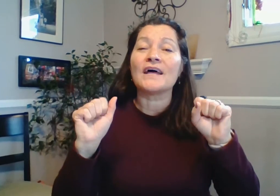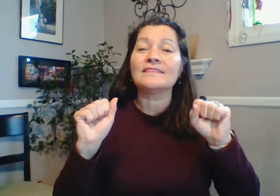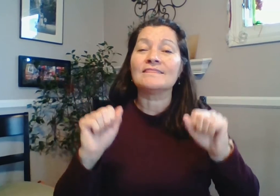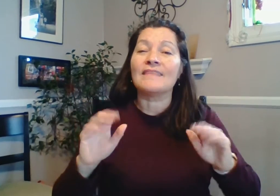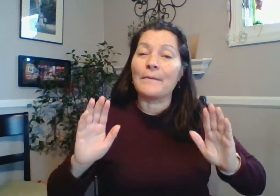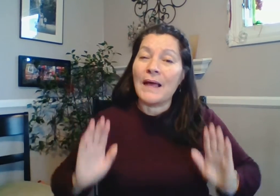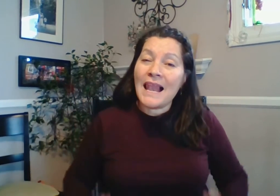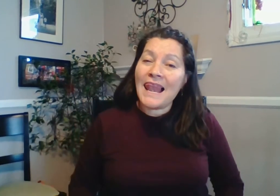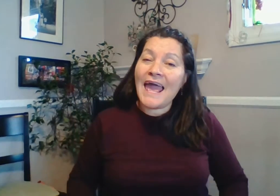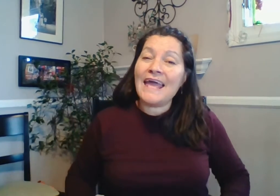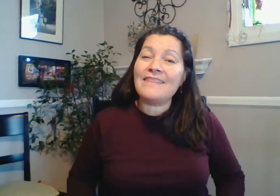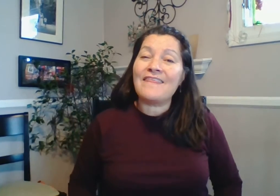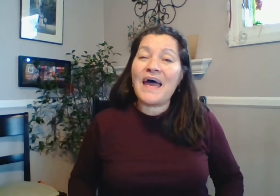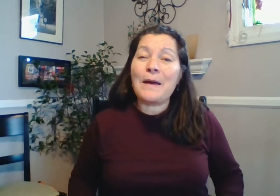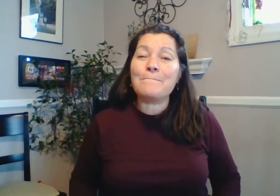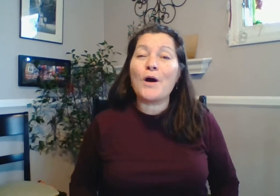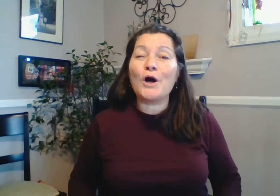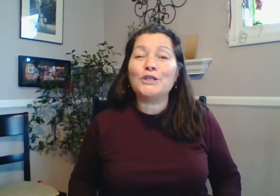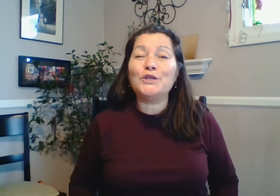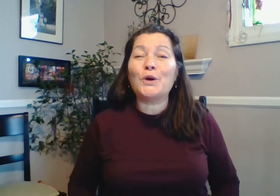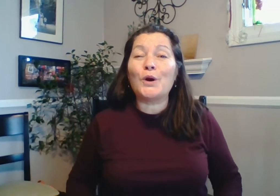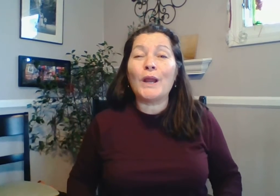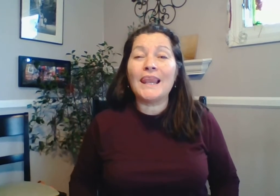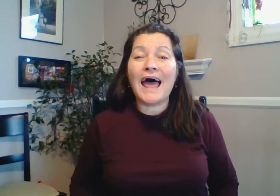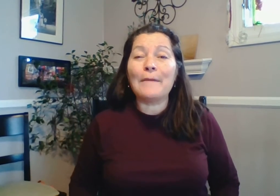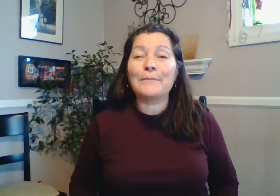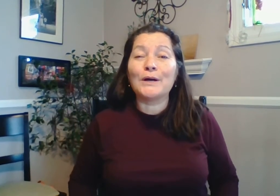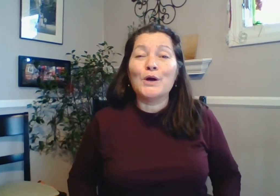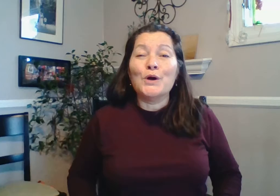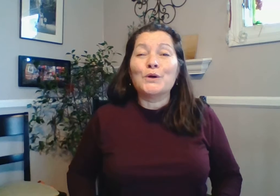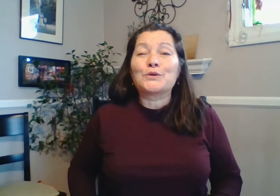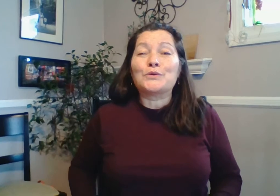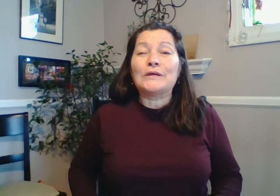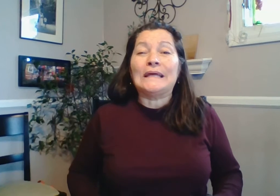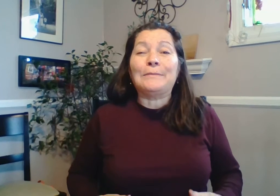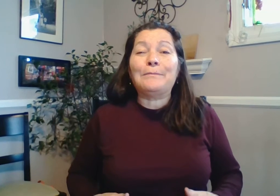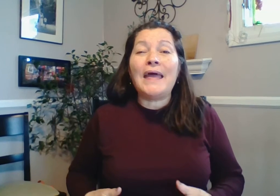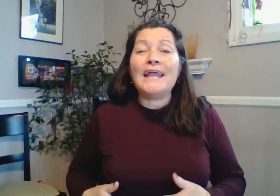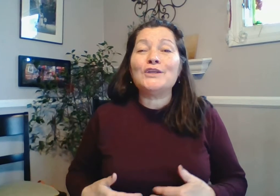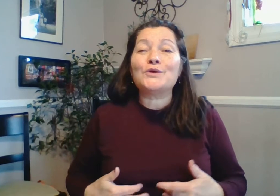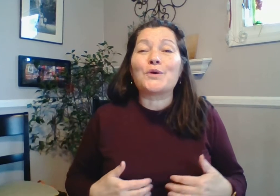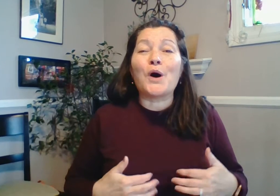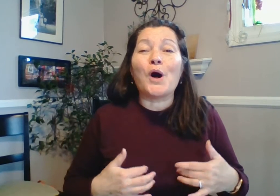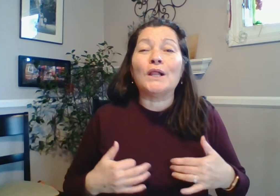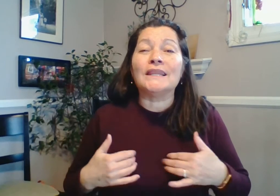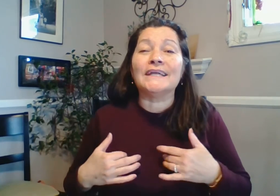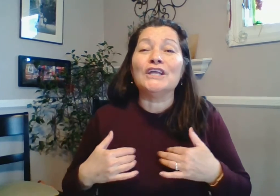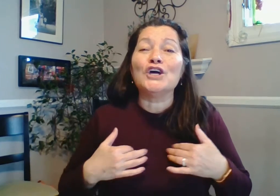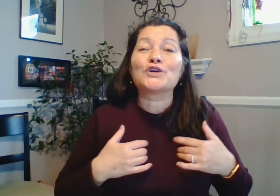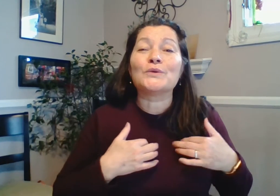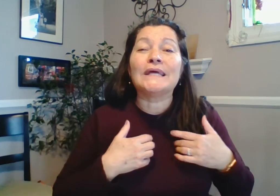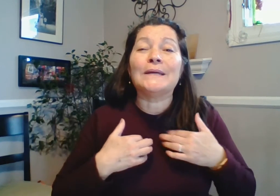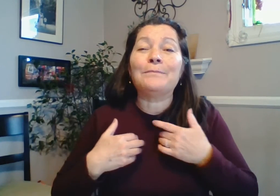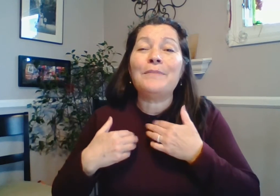shut them, lay them on your lap. Creeping, crawling, creeping,